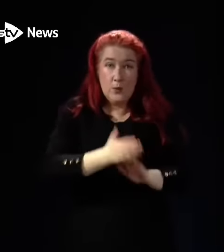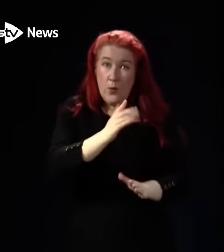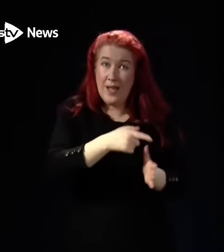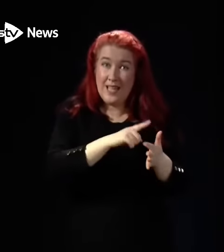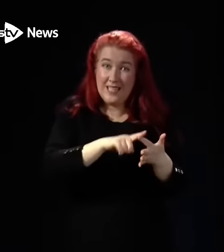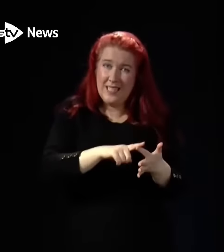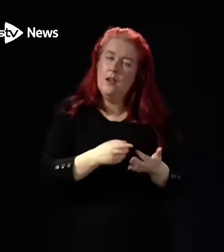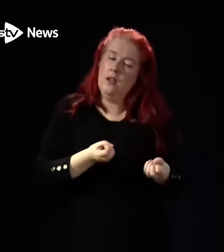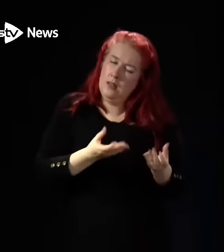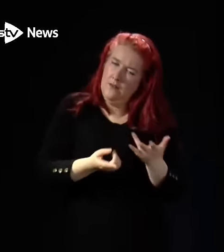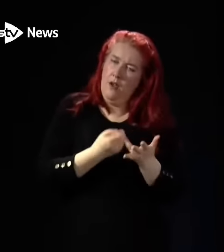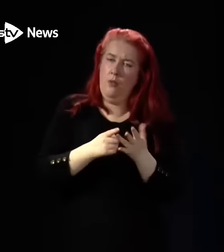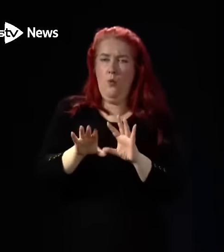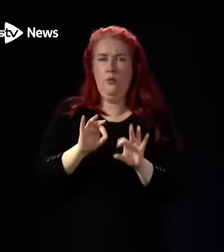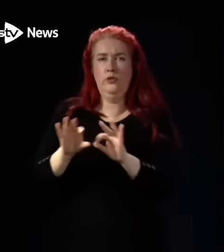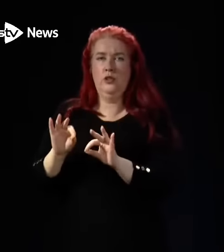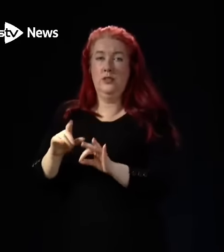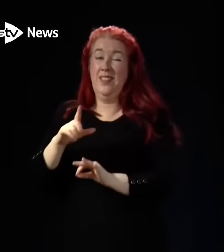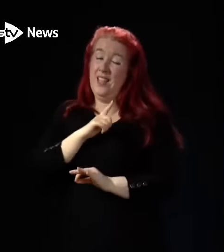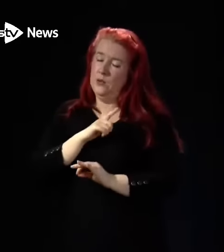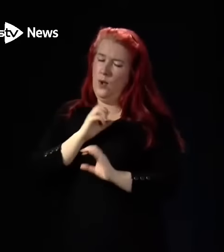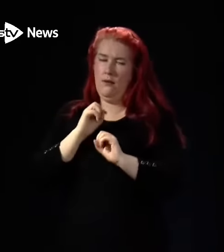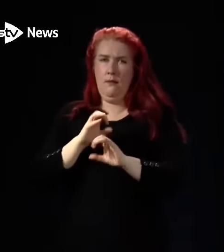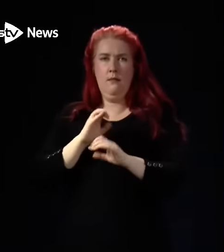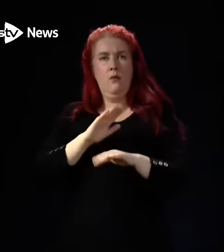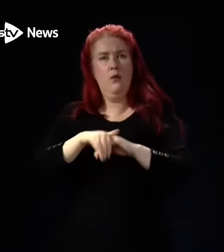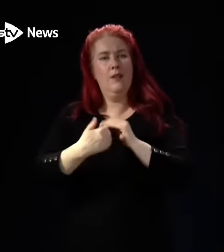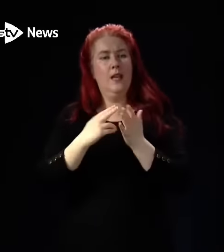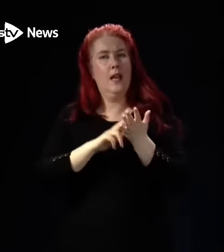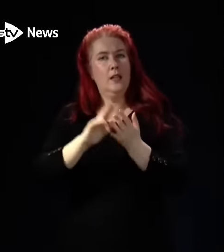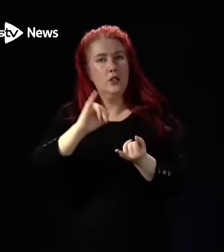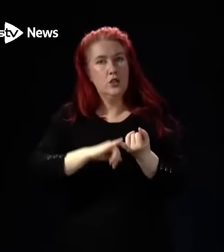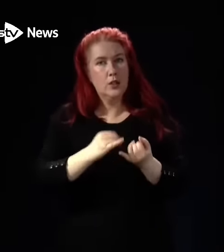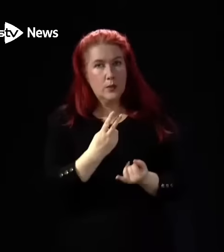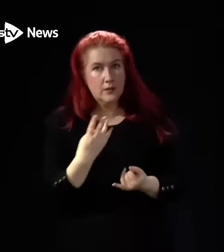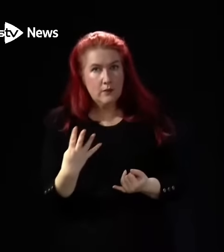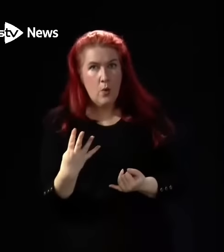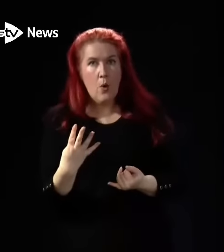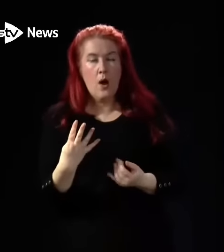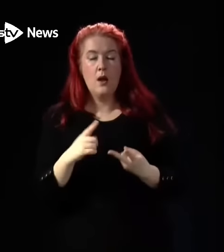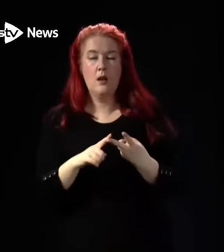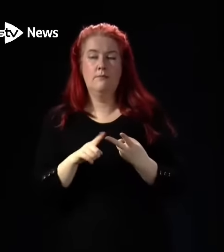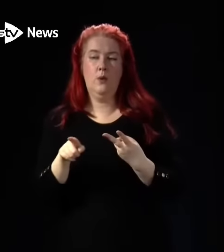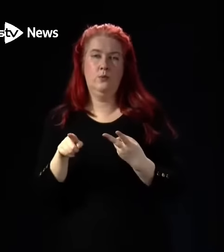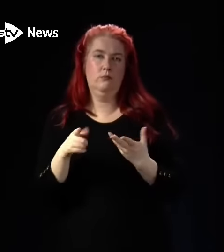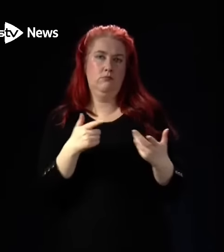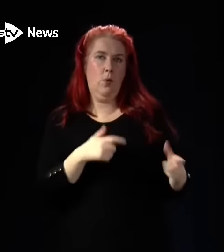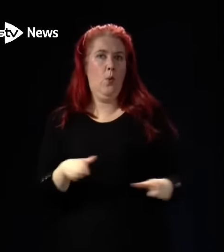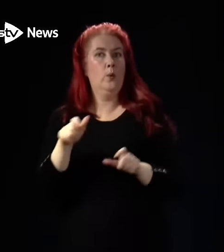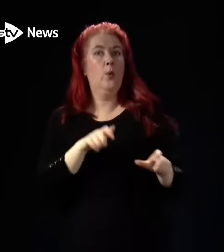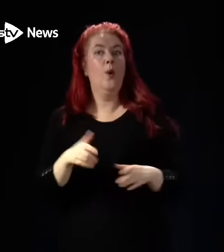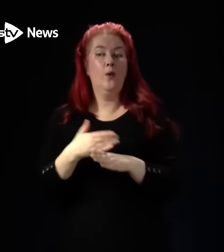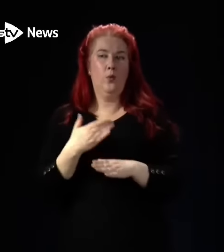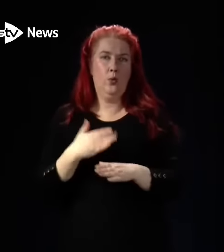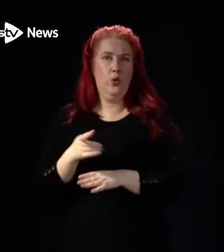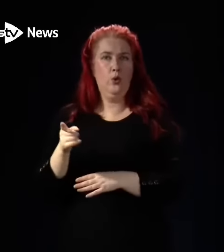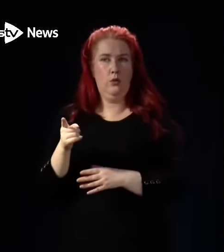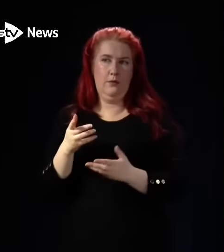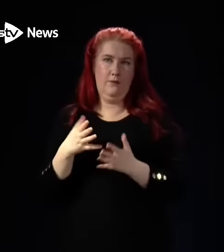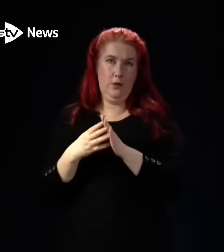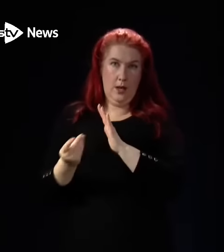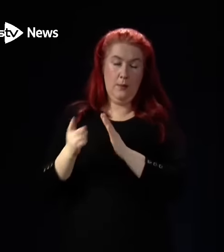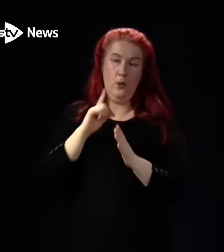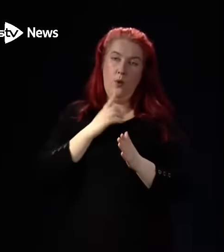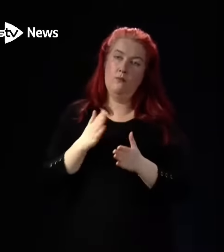which is why what I've spoken about in summary today about NHS 24, about the ongoing work to support primary care,